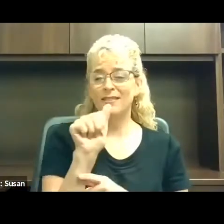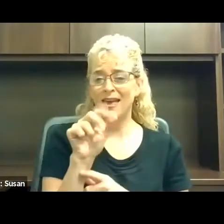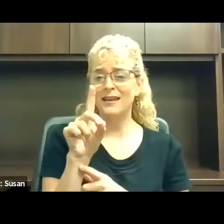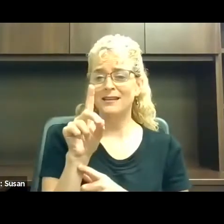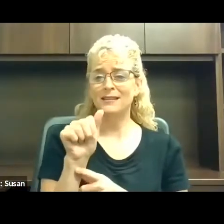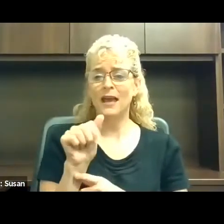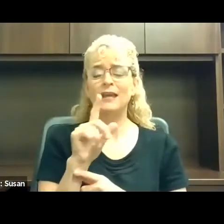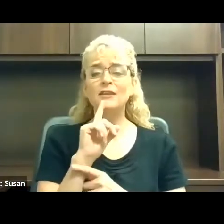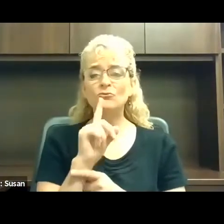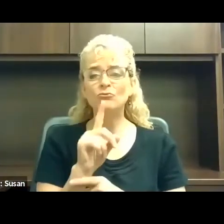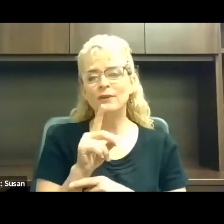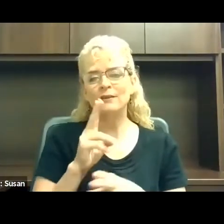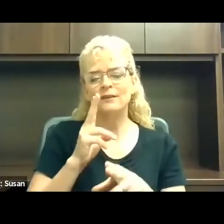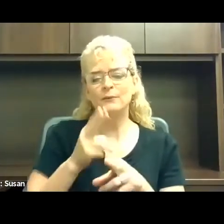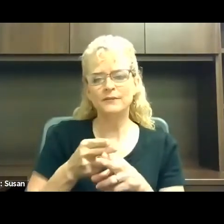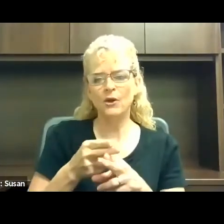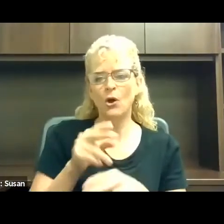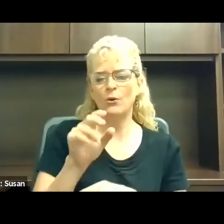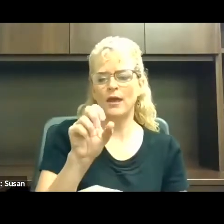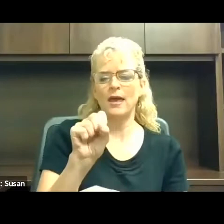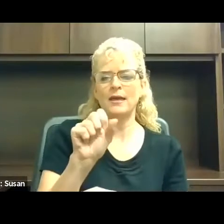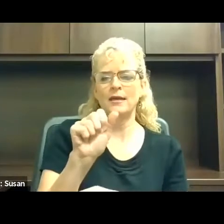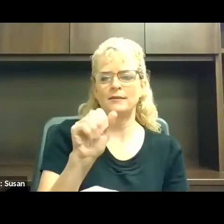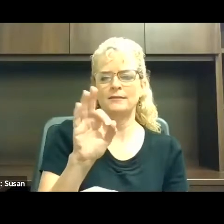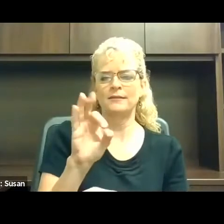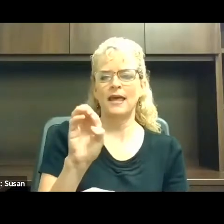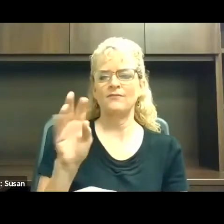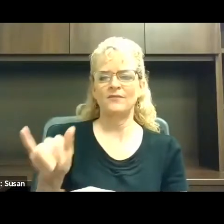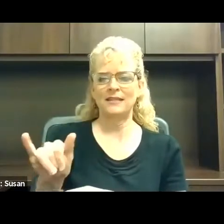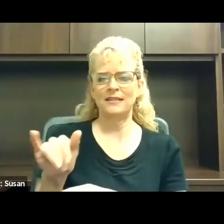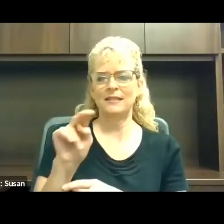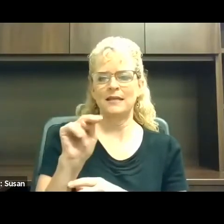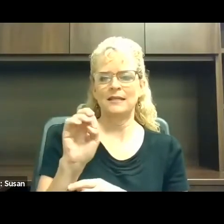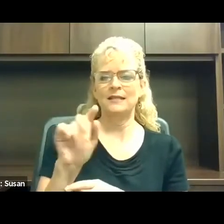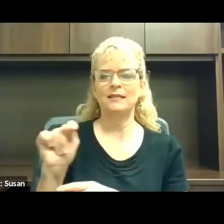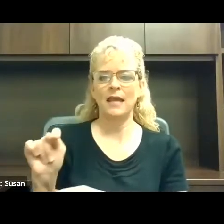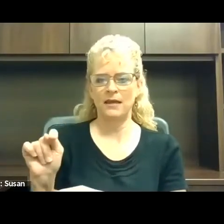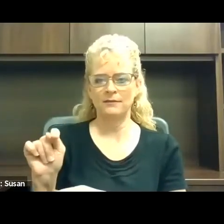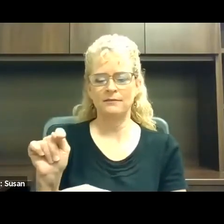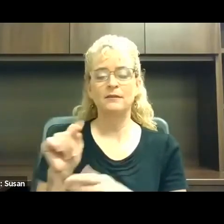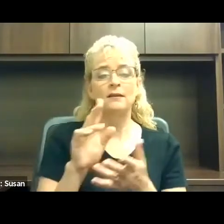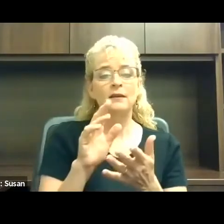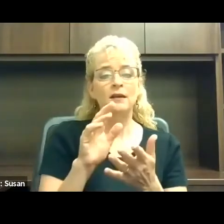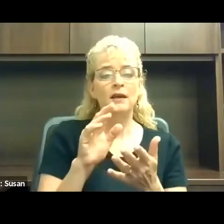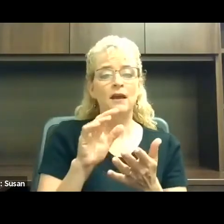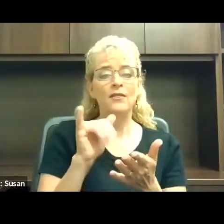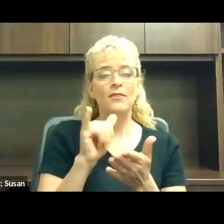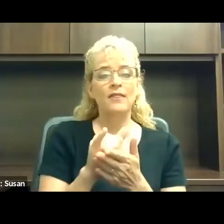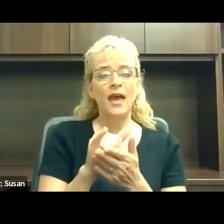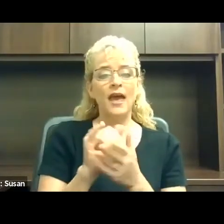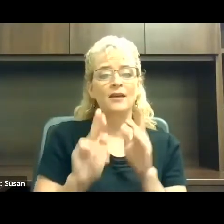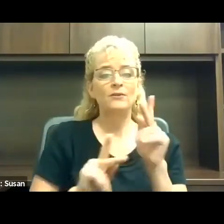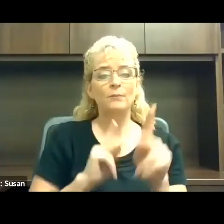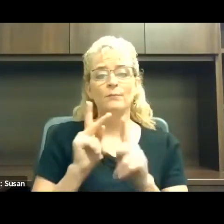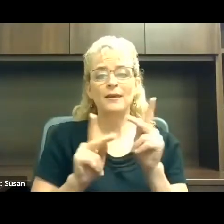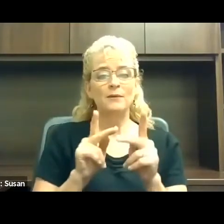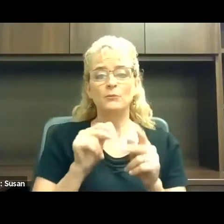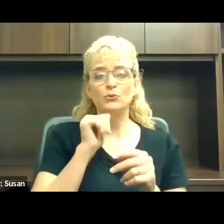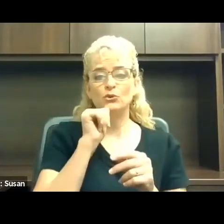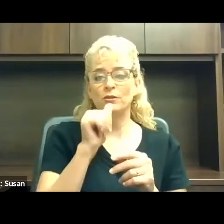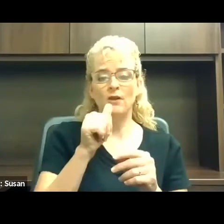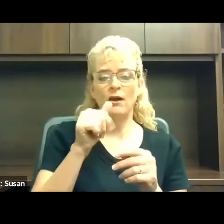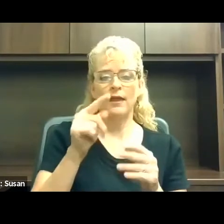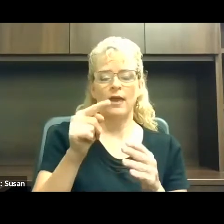safety net. A place that no one should ever have to go lower than.